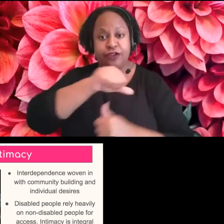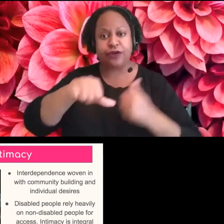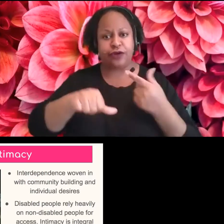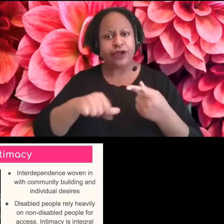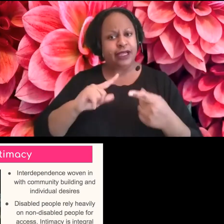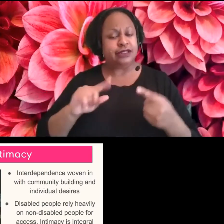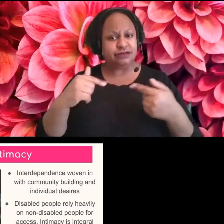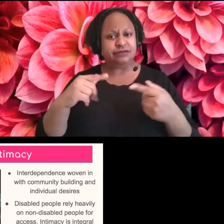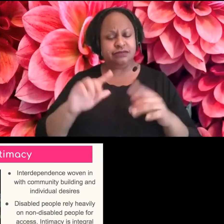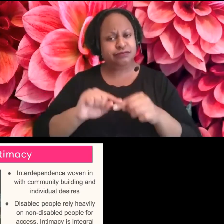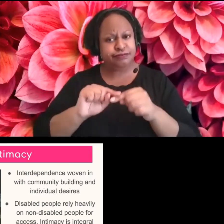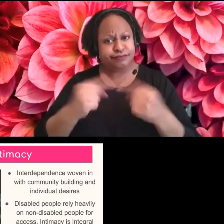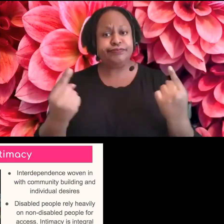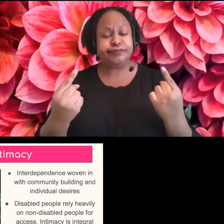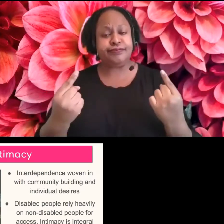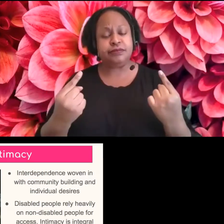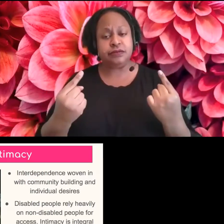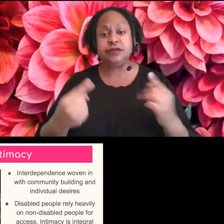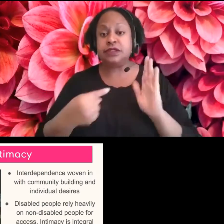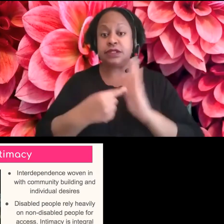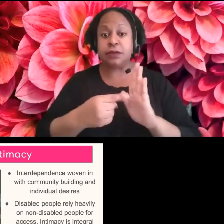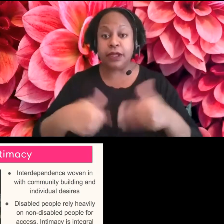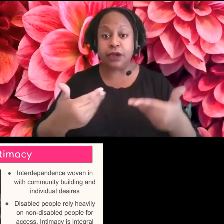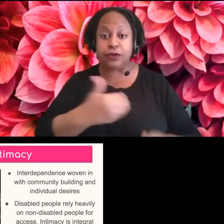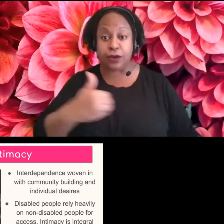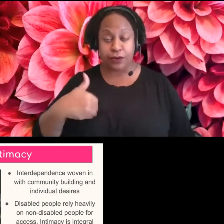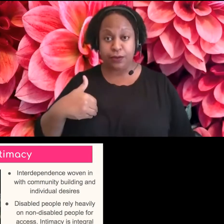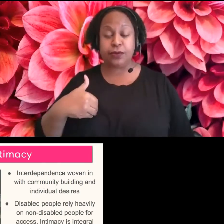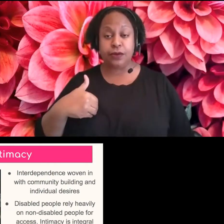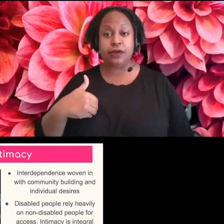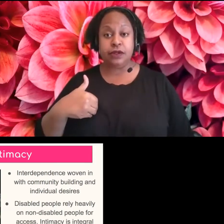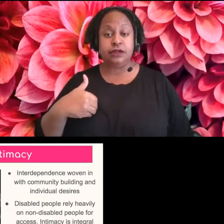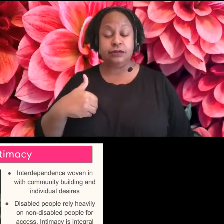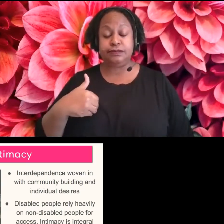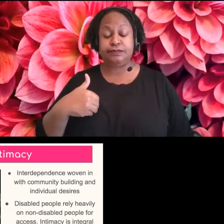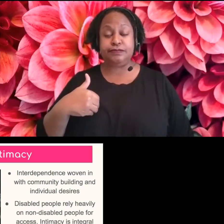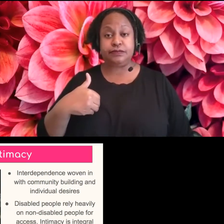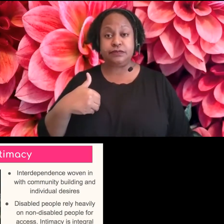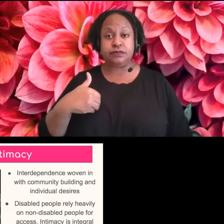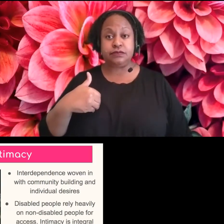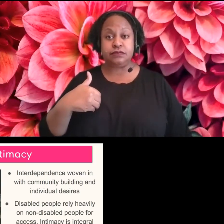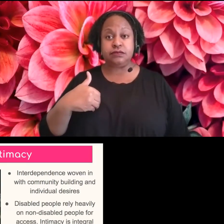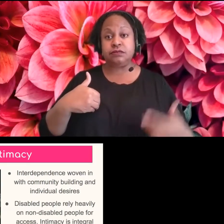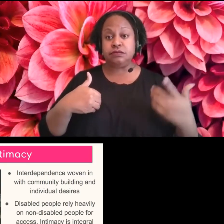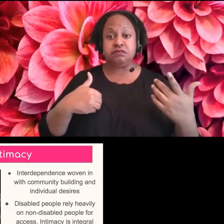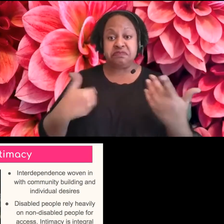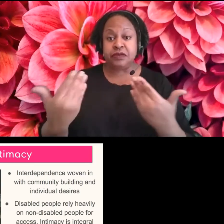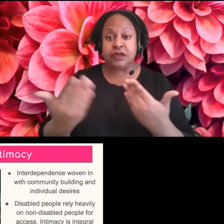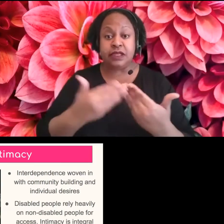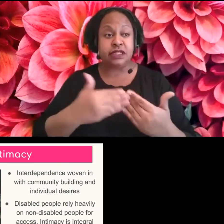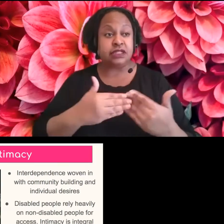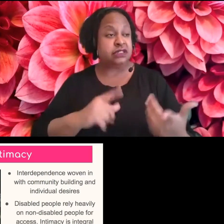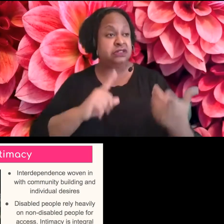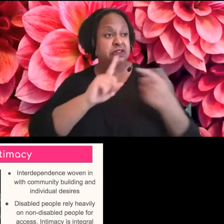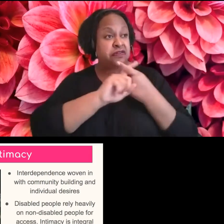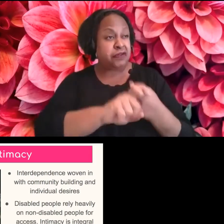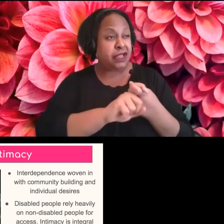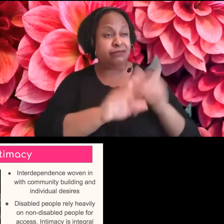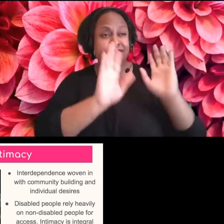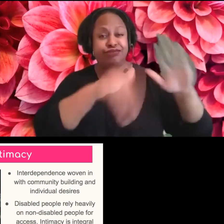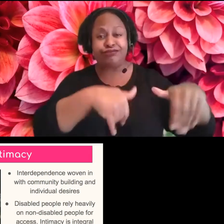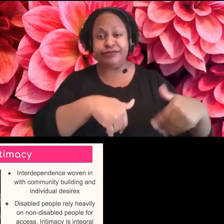I can say, especially living in Toronto where you can easily dispose of someone, you can easily meet someone